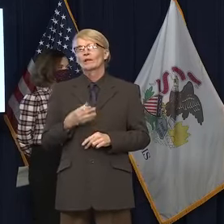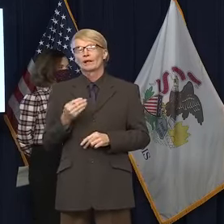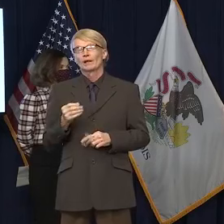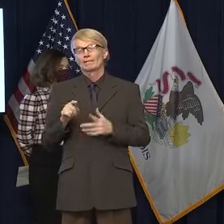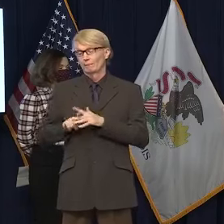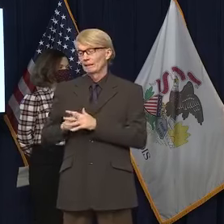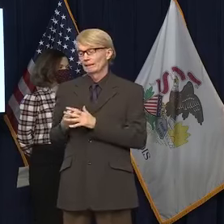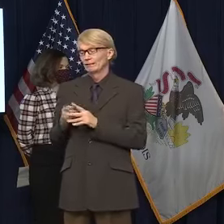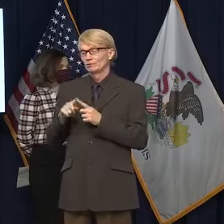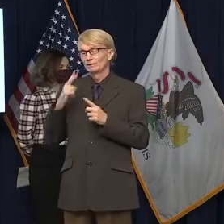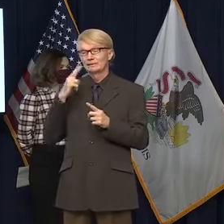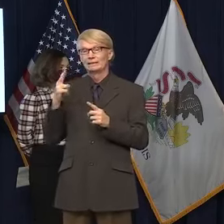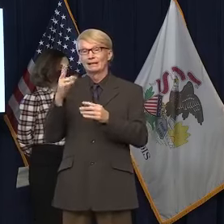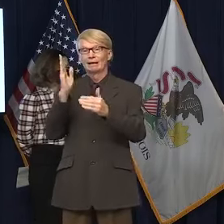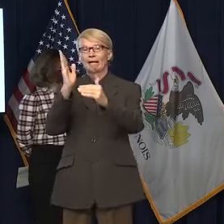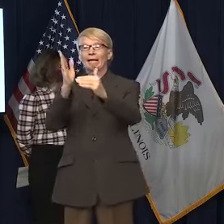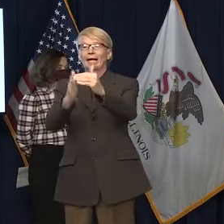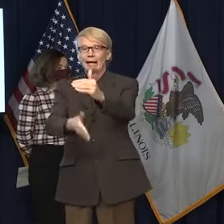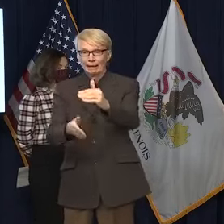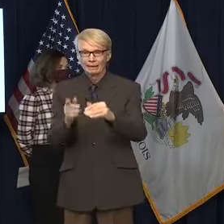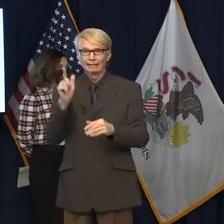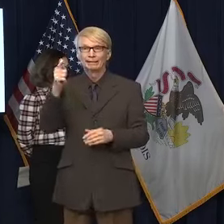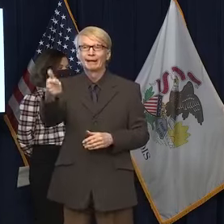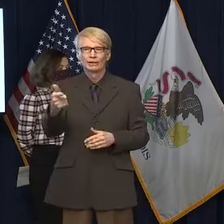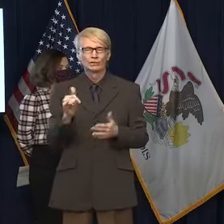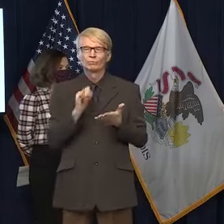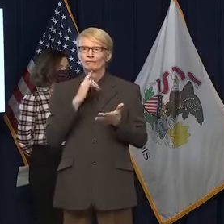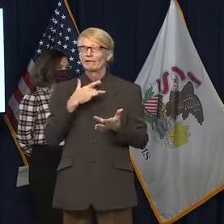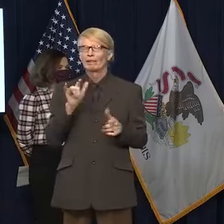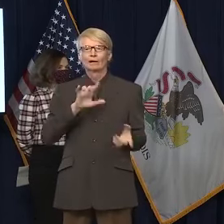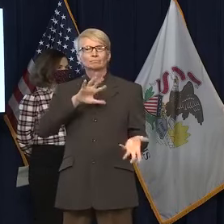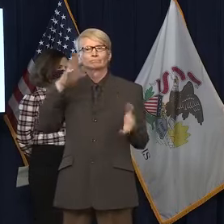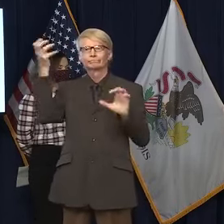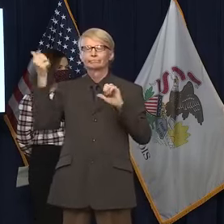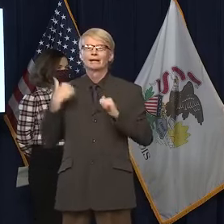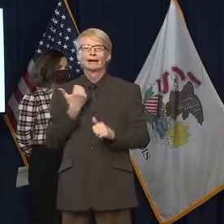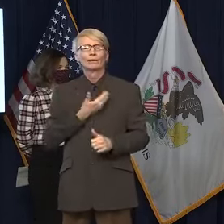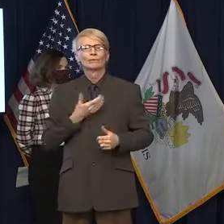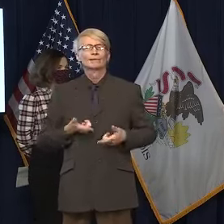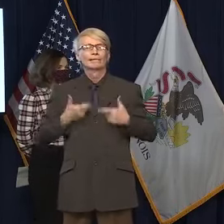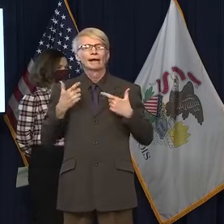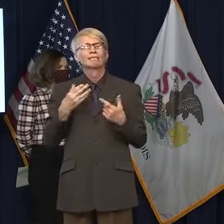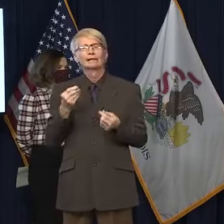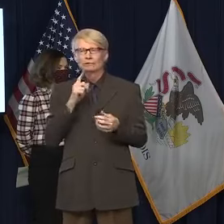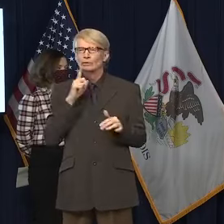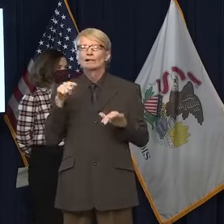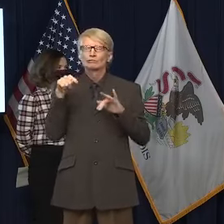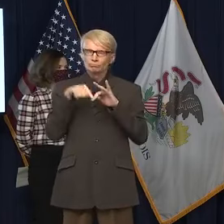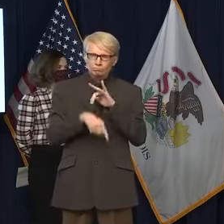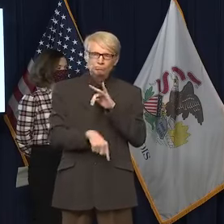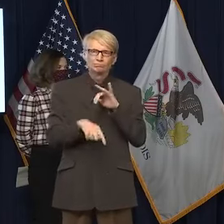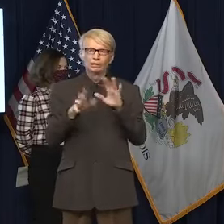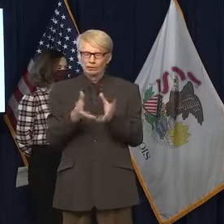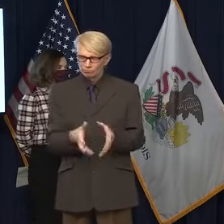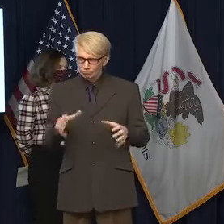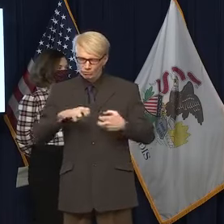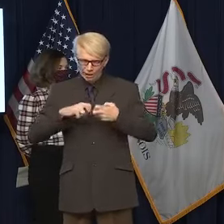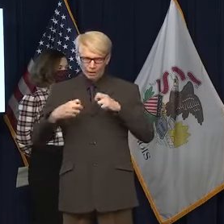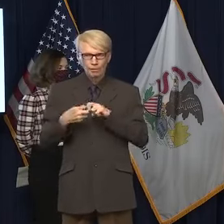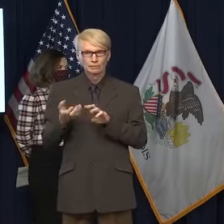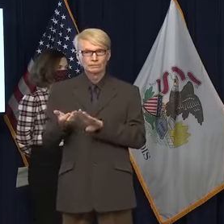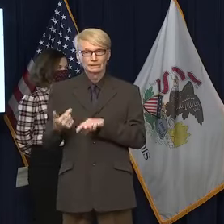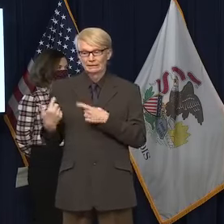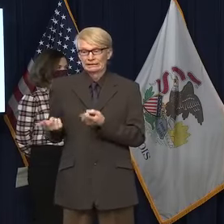much from us. It has also unveiled and exacerbated some of the deepest fissures in our pre